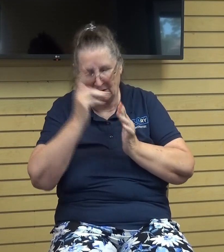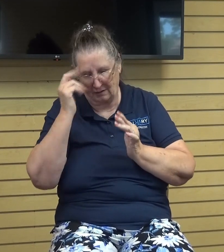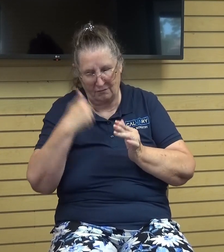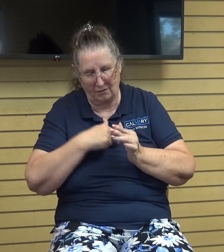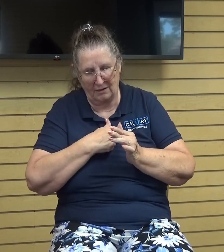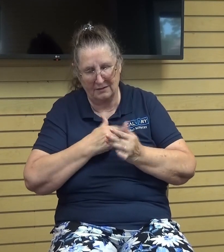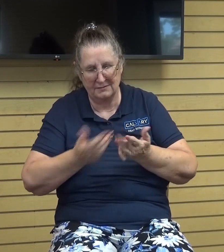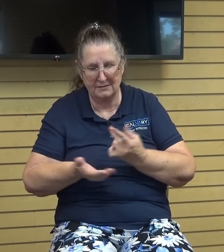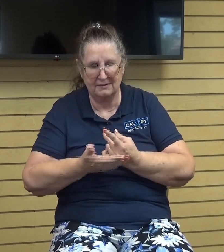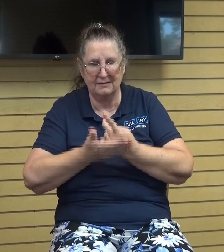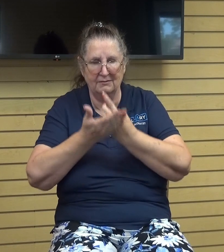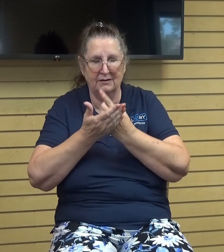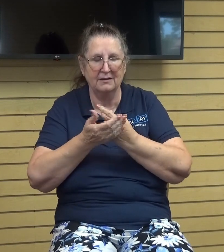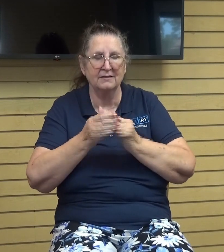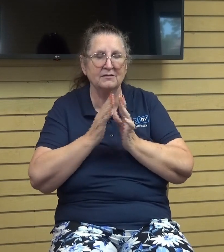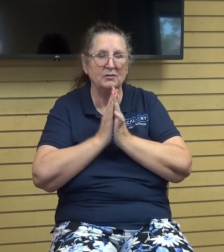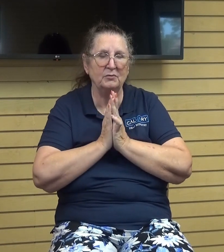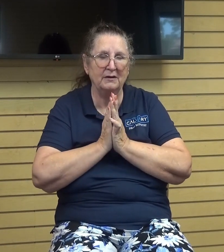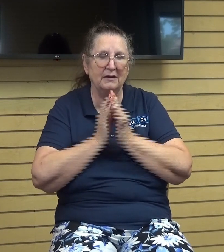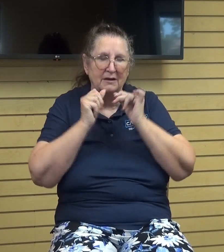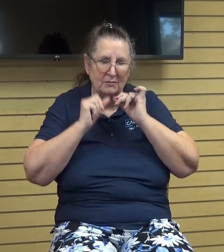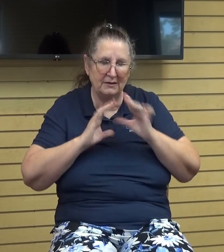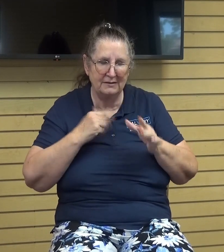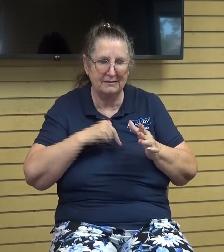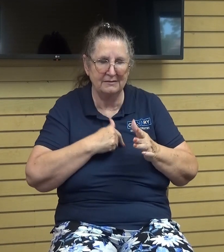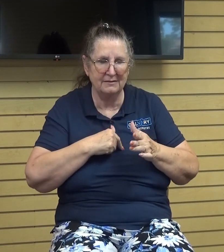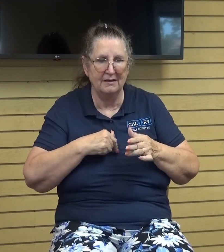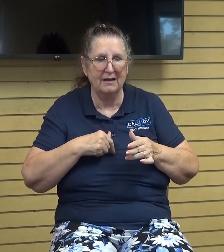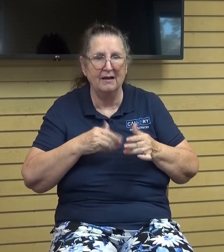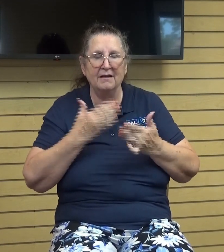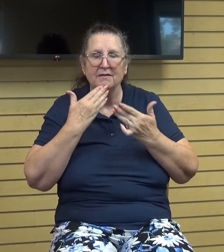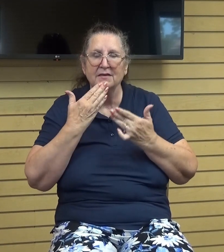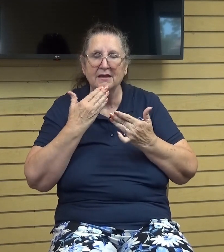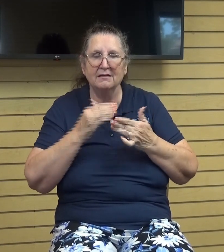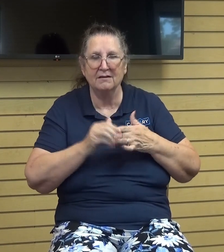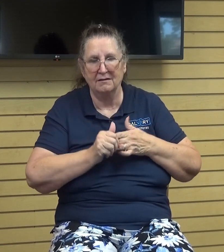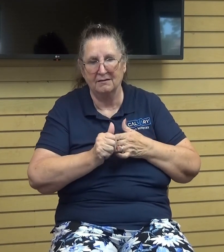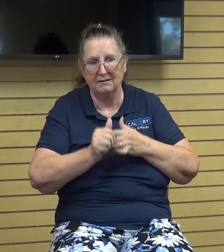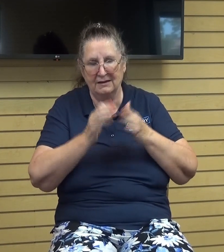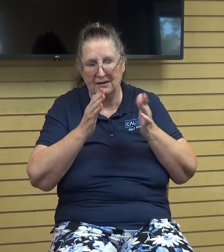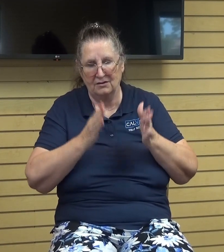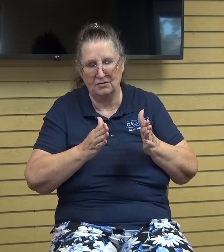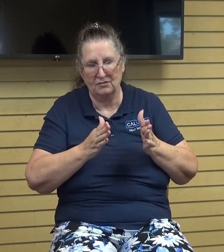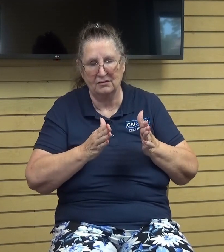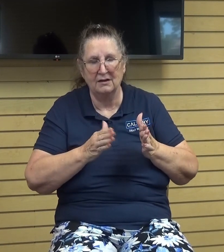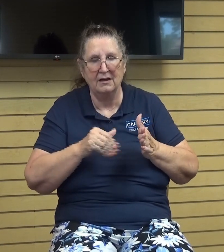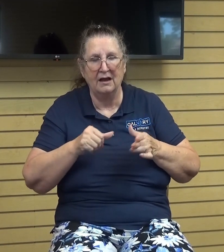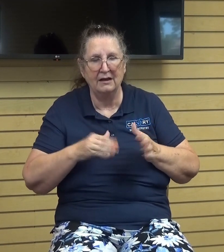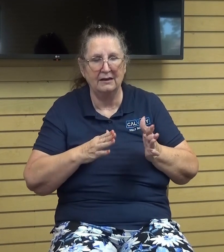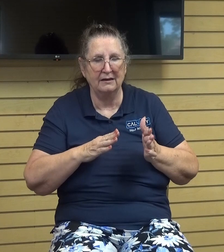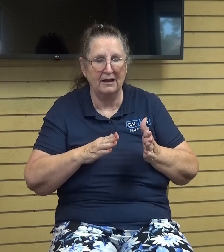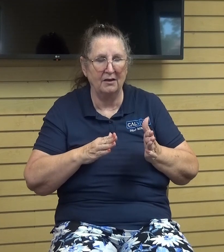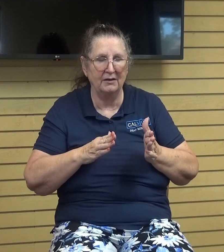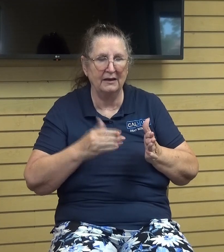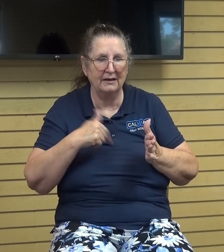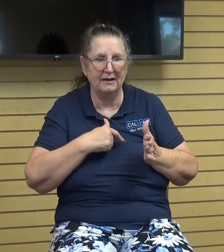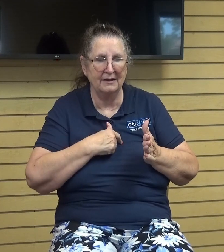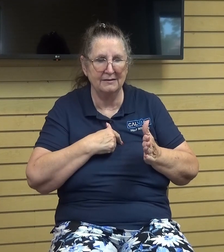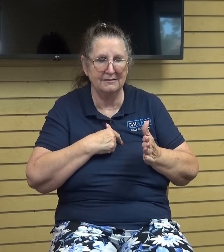blessing and i just i thank our leadership for allowing us to plan these events and and just really fill in those um all kinds of gaps for